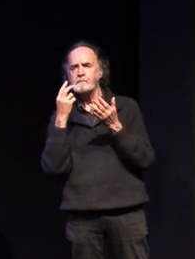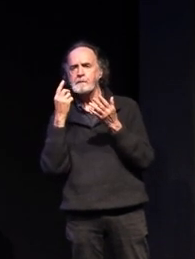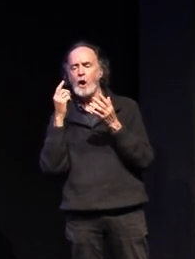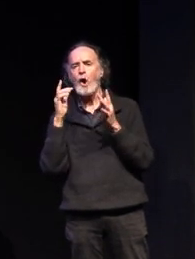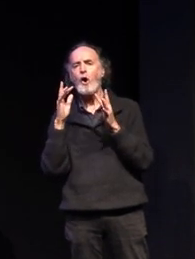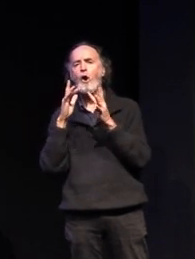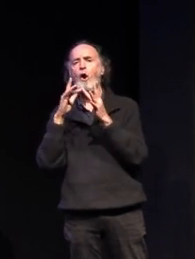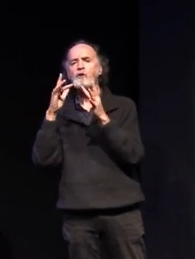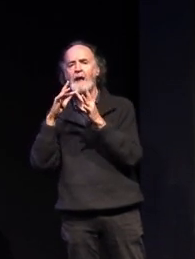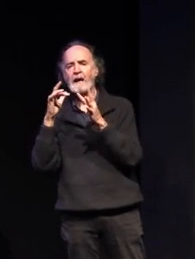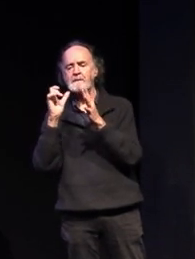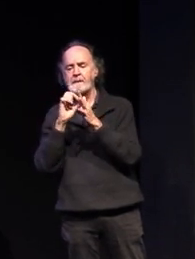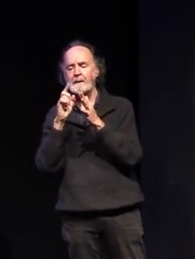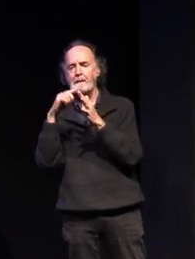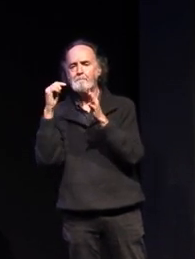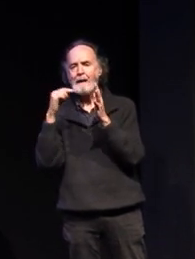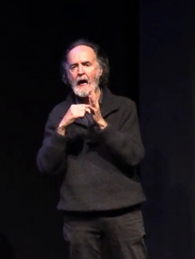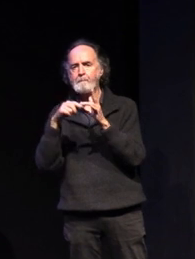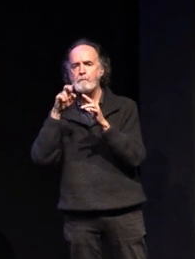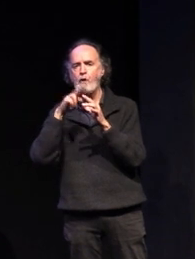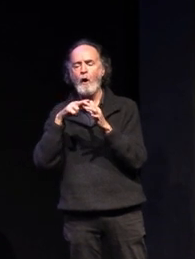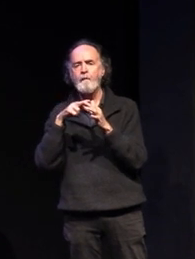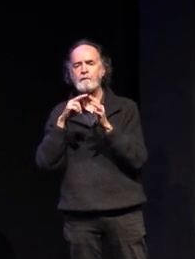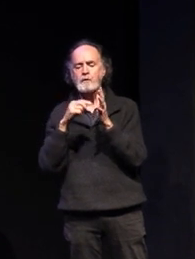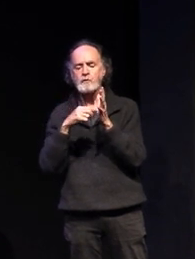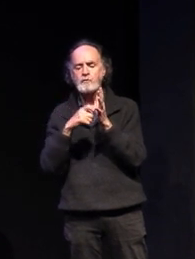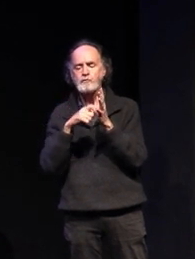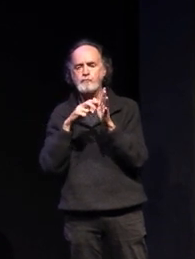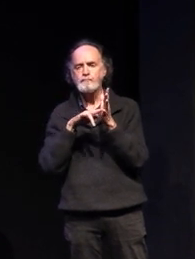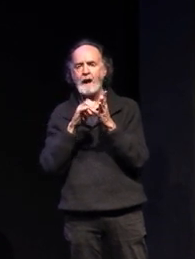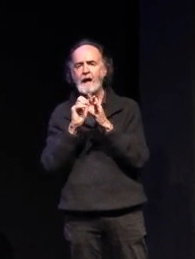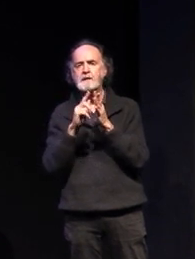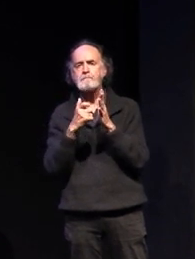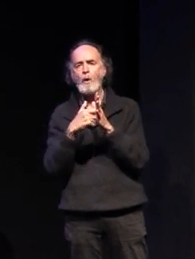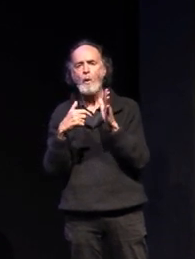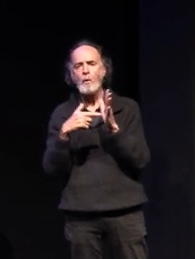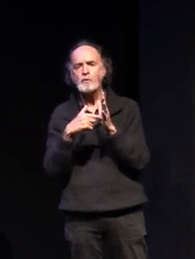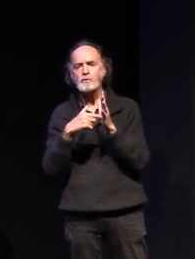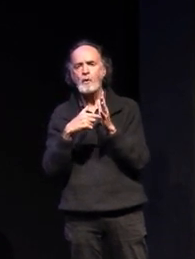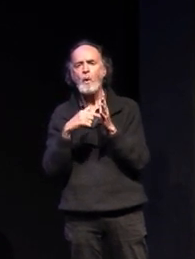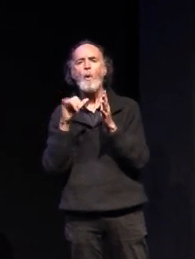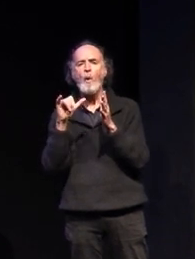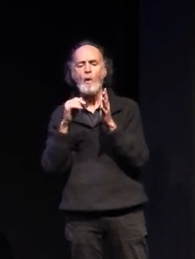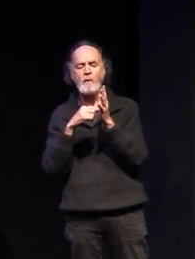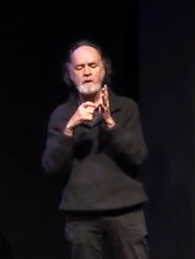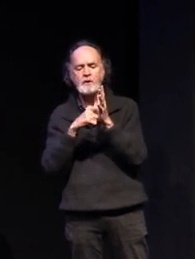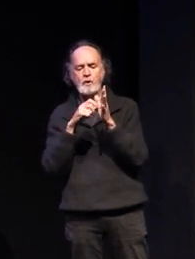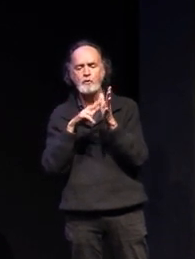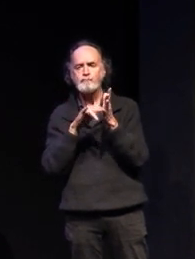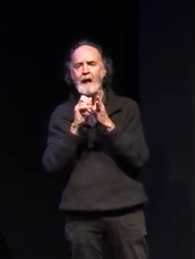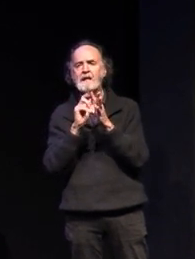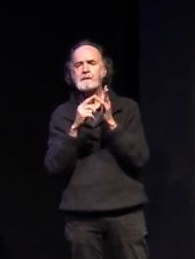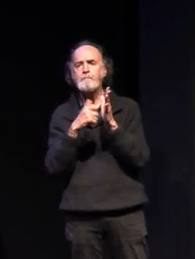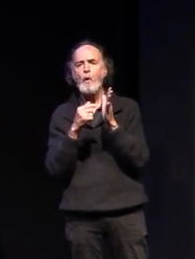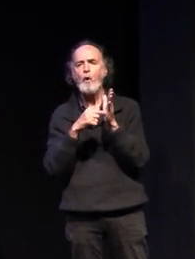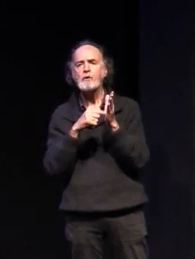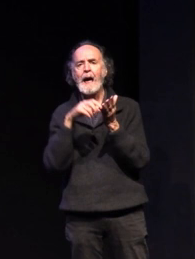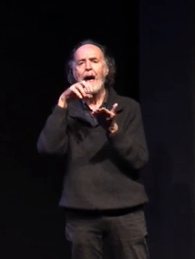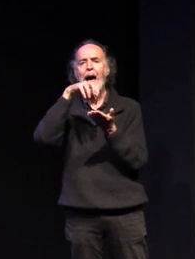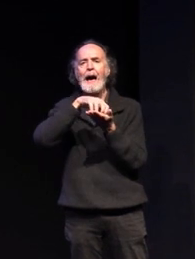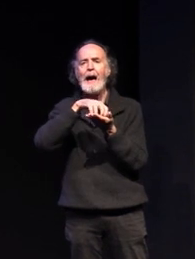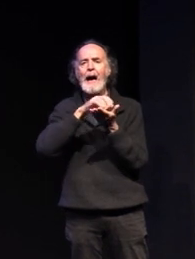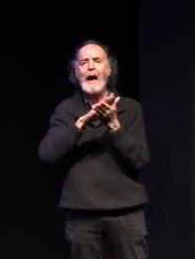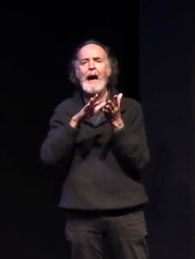contact the department of transport or what is a really good option is the transport hub at the marketplace so one of those little